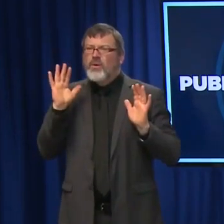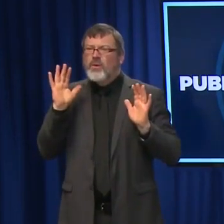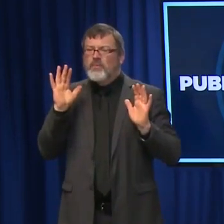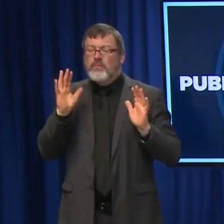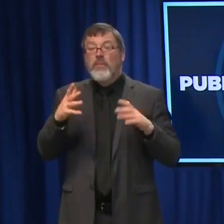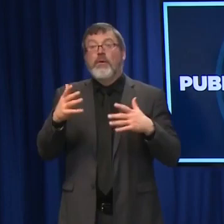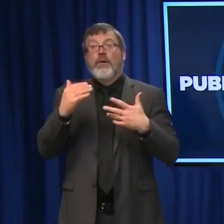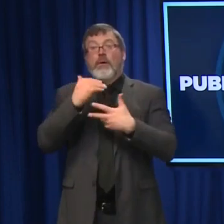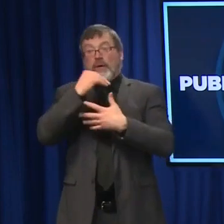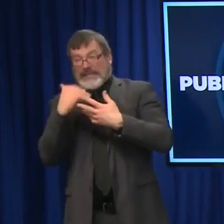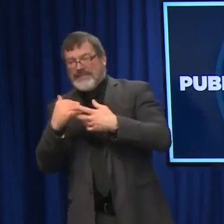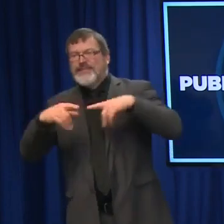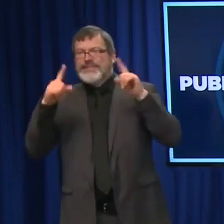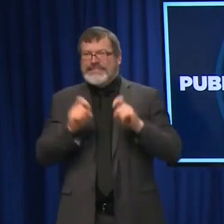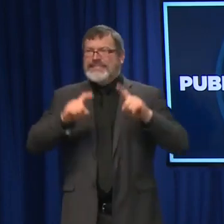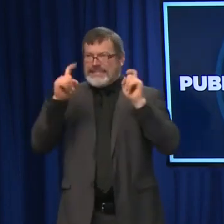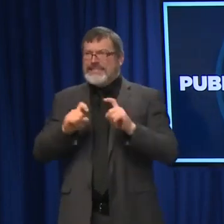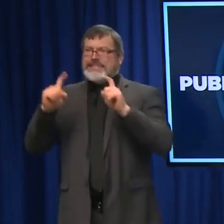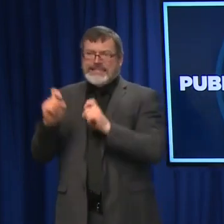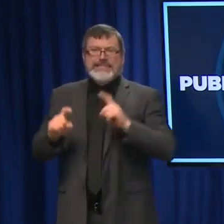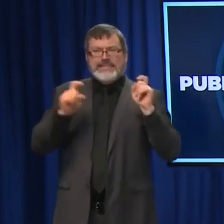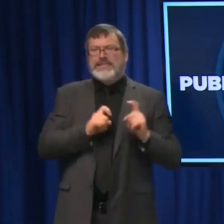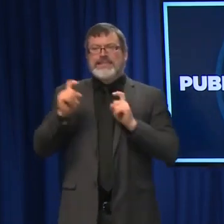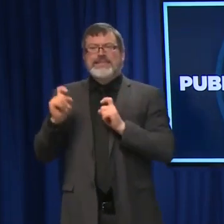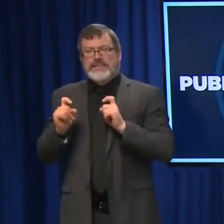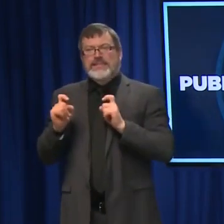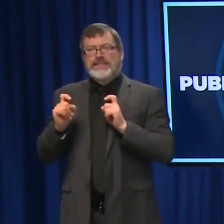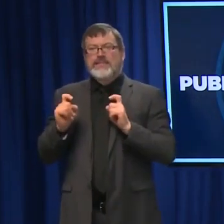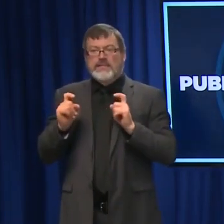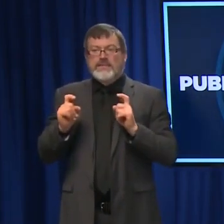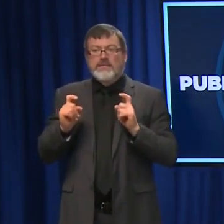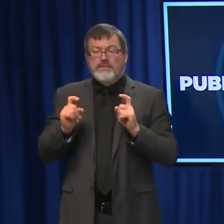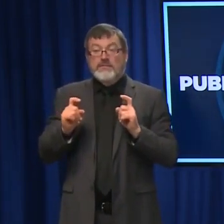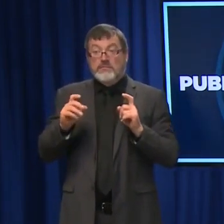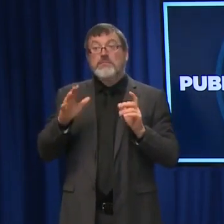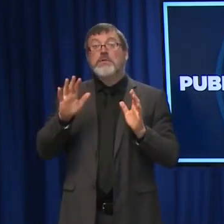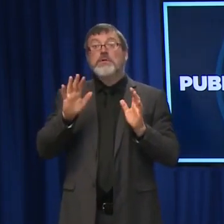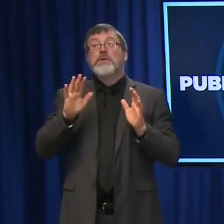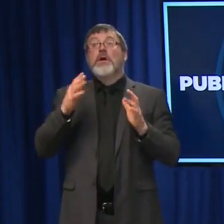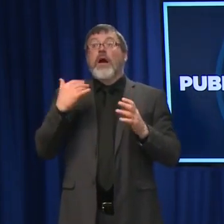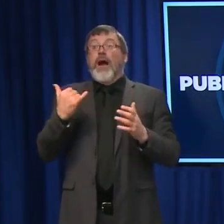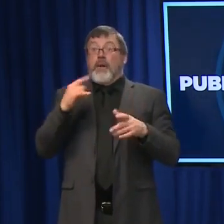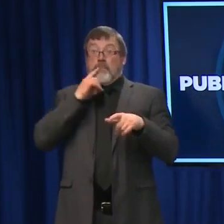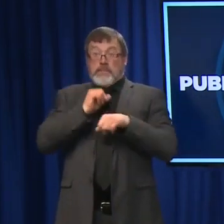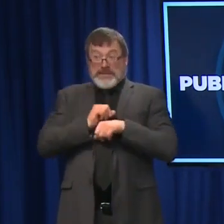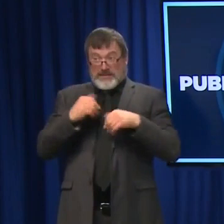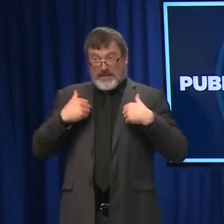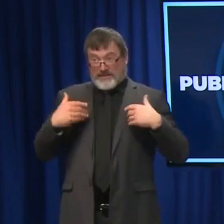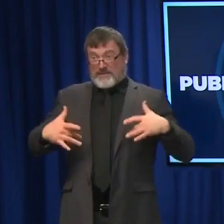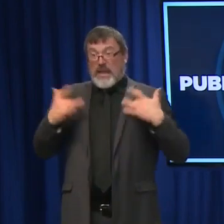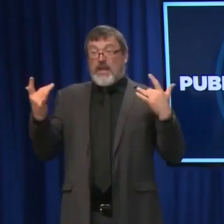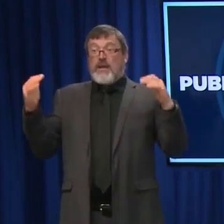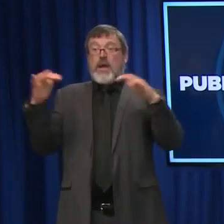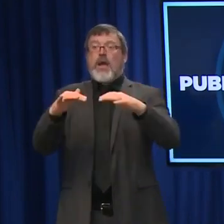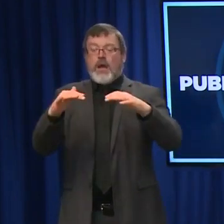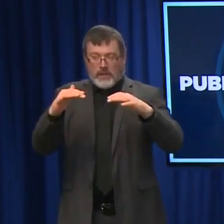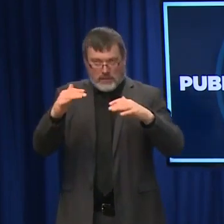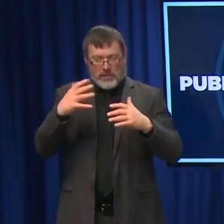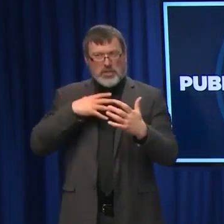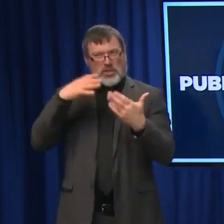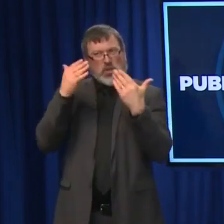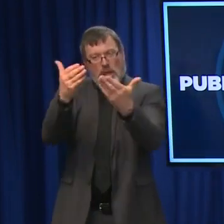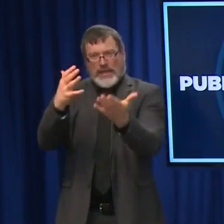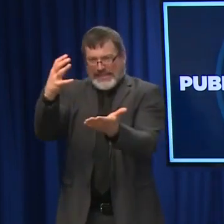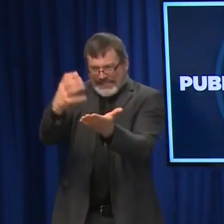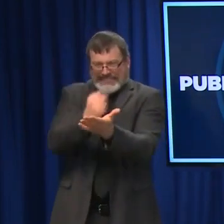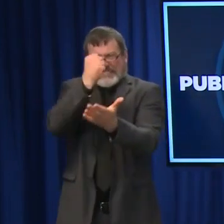people that are thinking about attending family gatherings, testing is a good strategy. Testing before attending